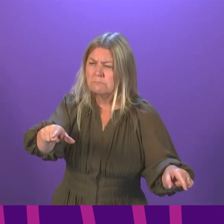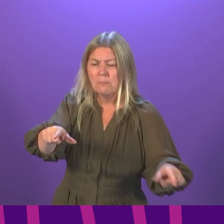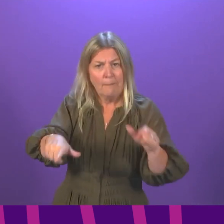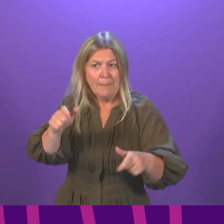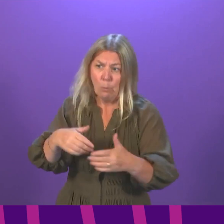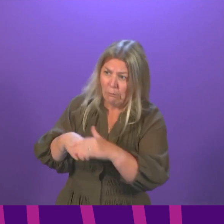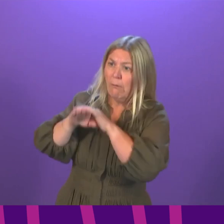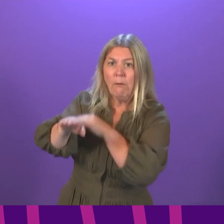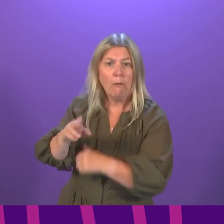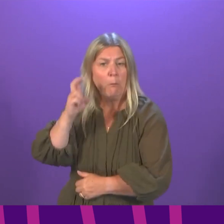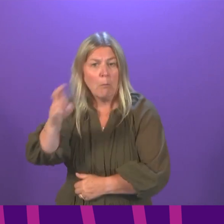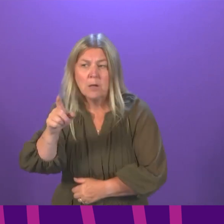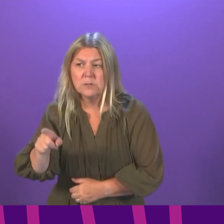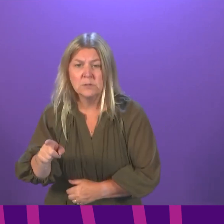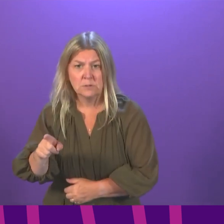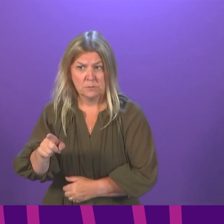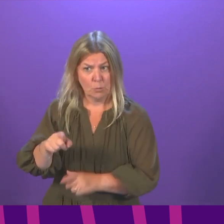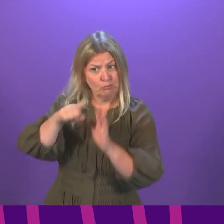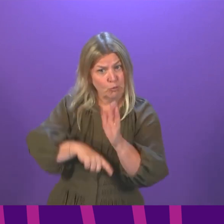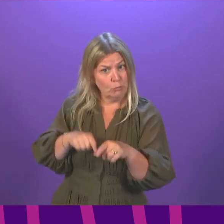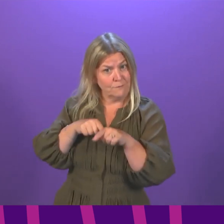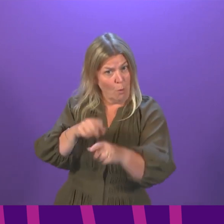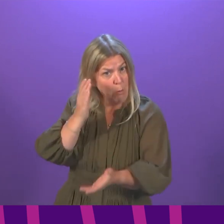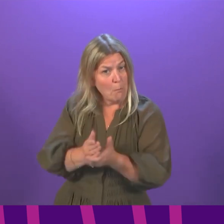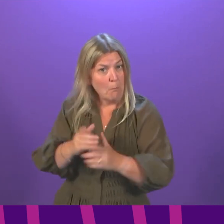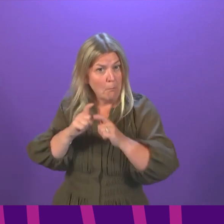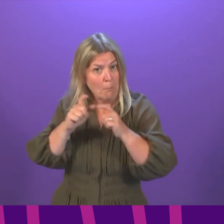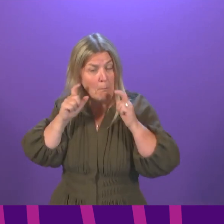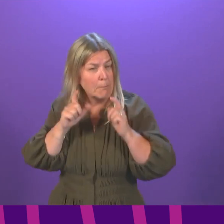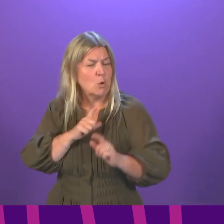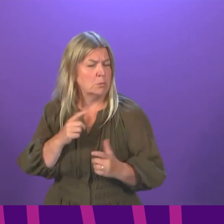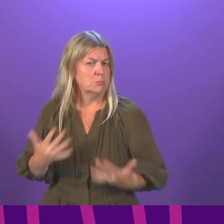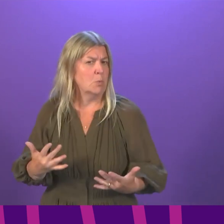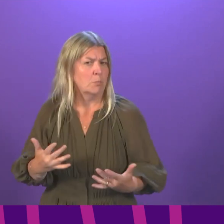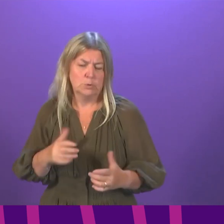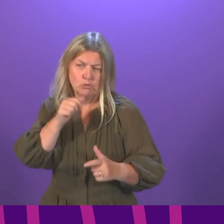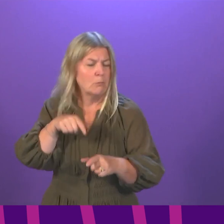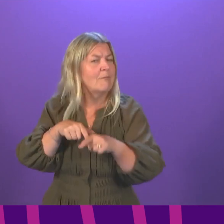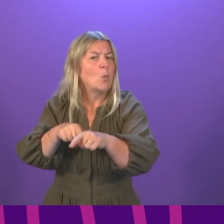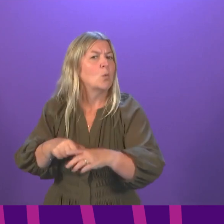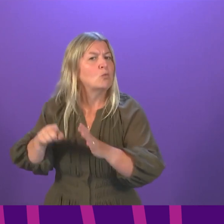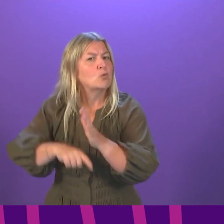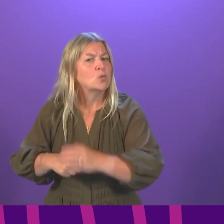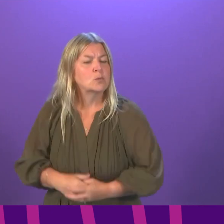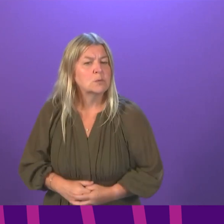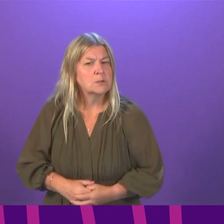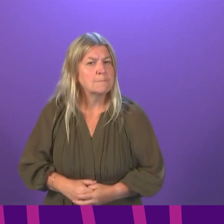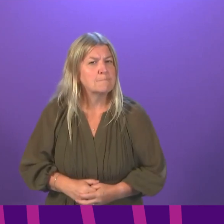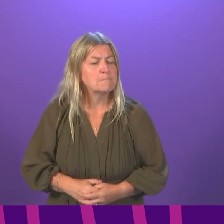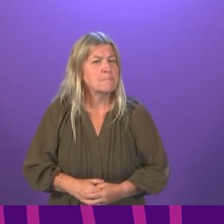have that rules will be adequately enforced next week, because this is not happening right now? Ms. First Minister,